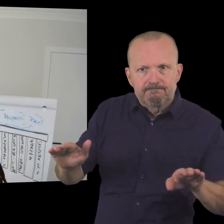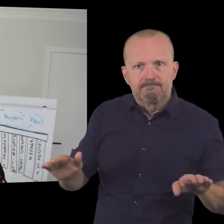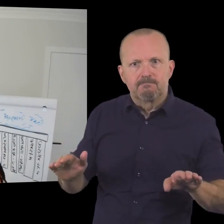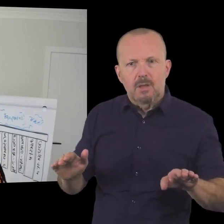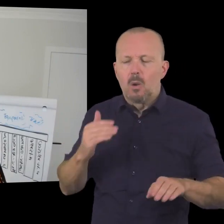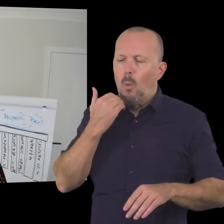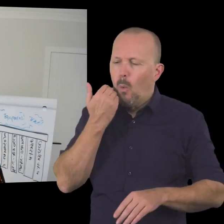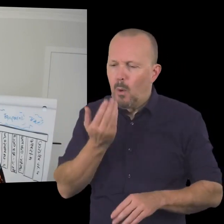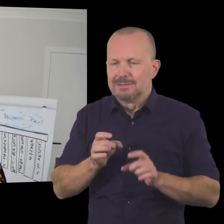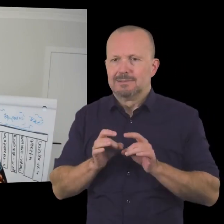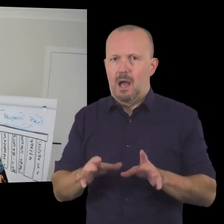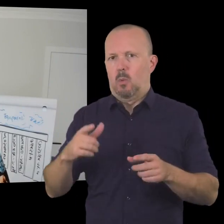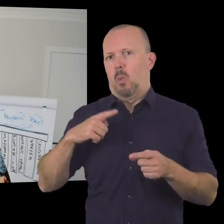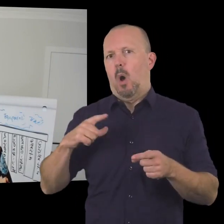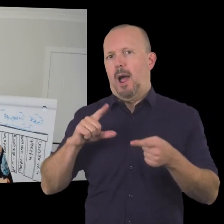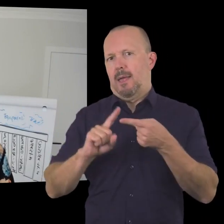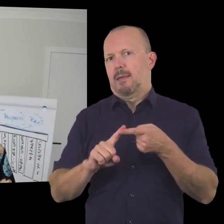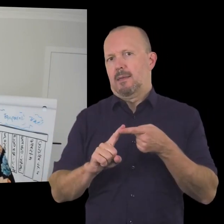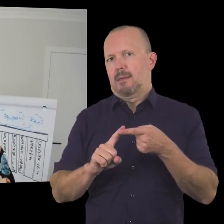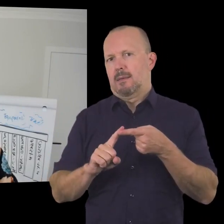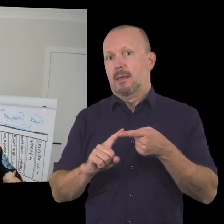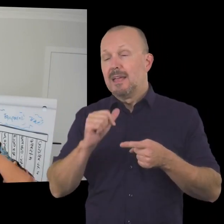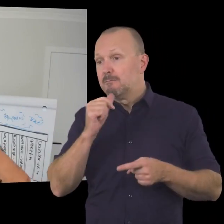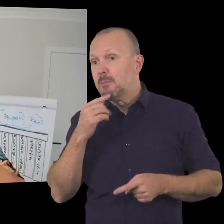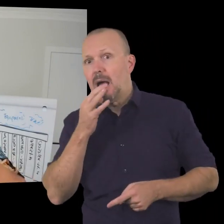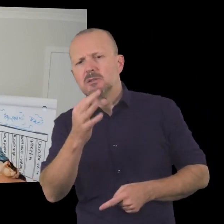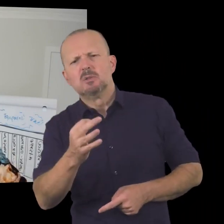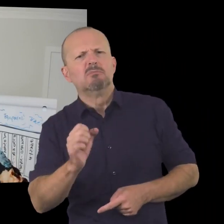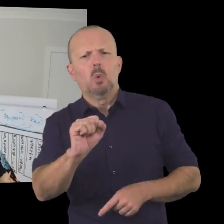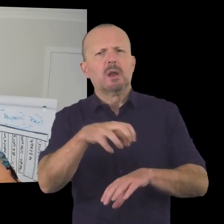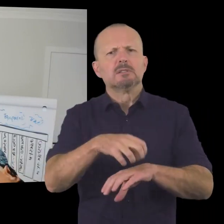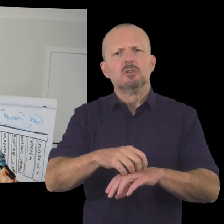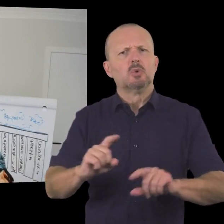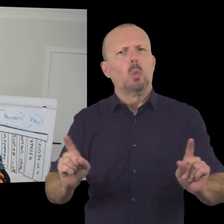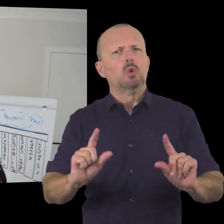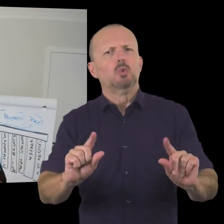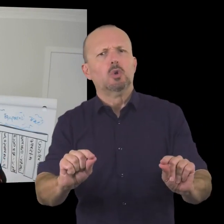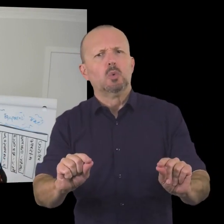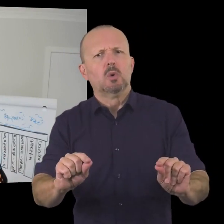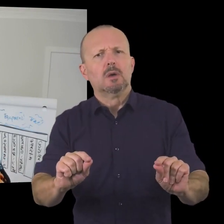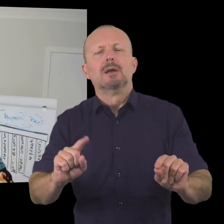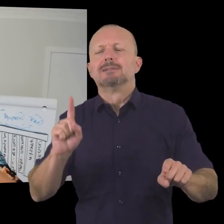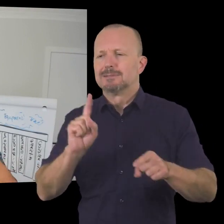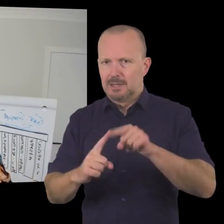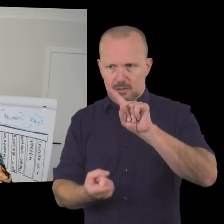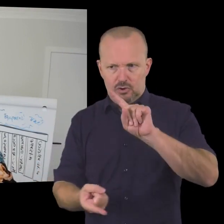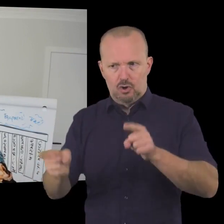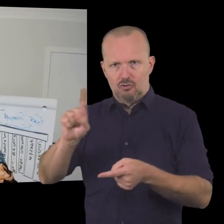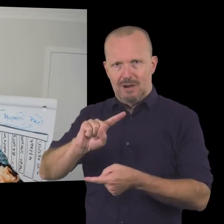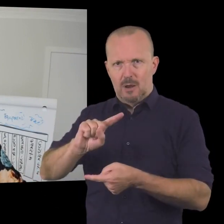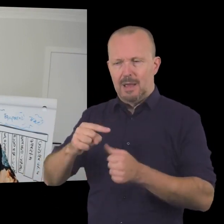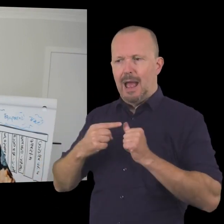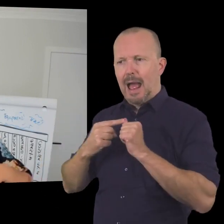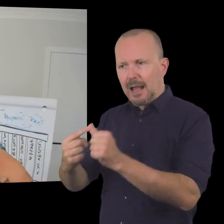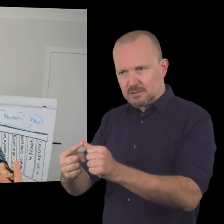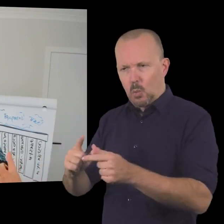and always always start with why so lead with why even when someone asks you what do you do flip the question on its